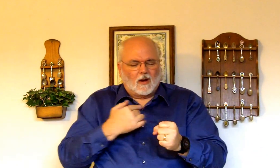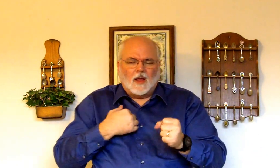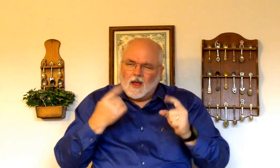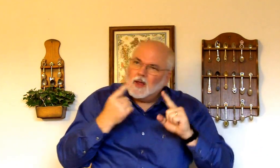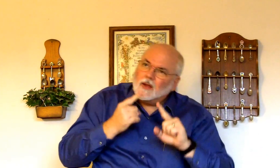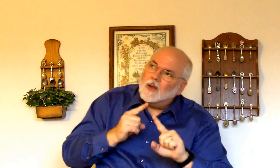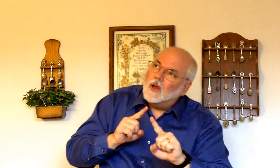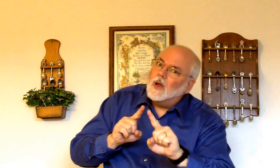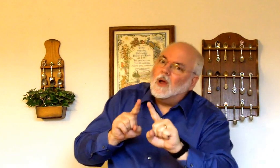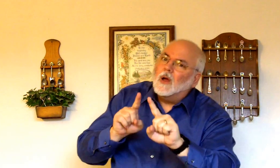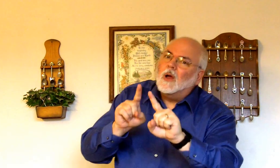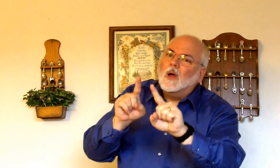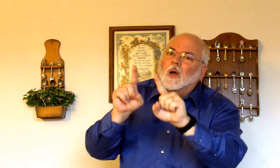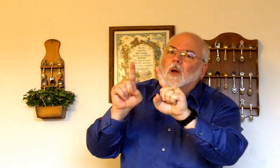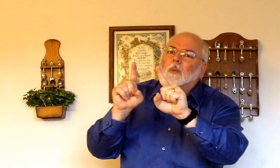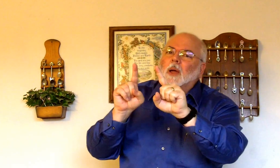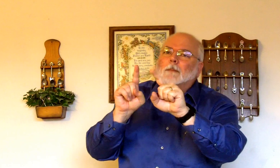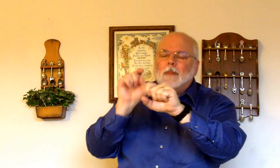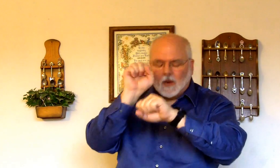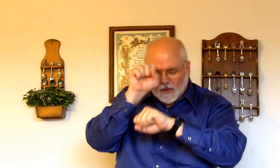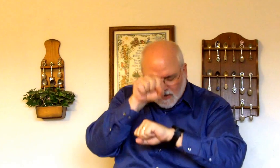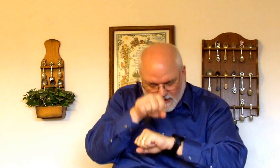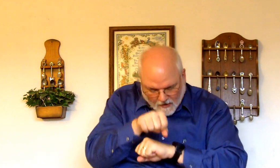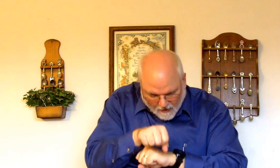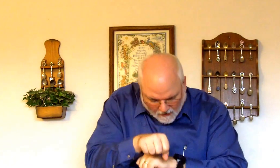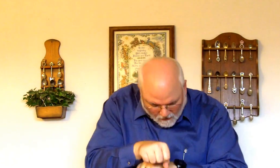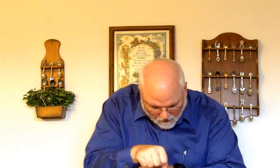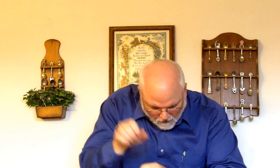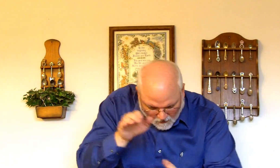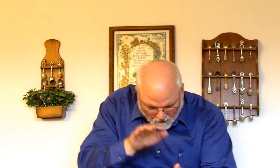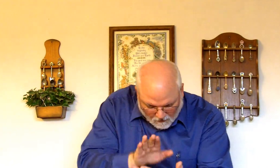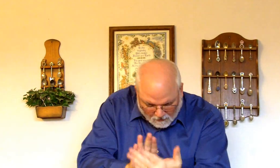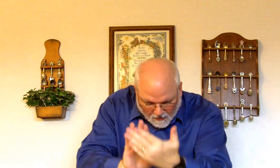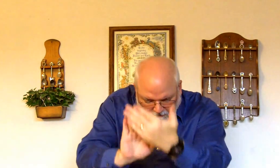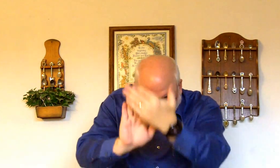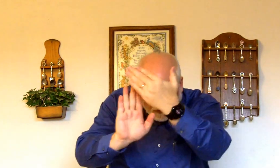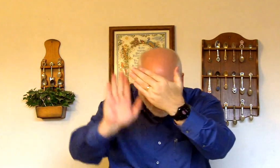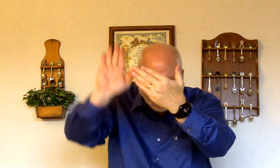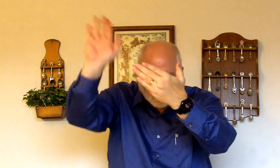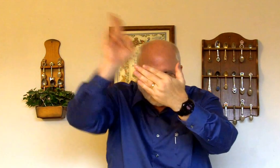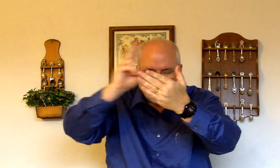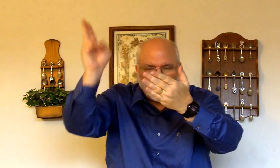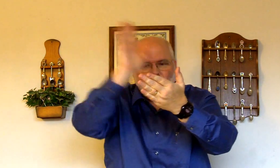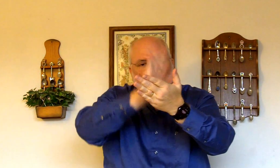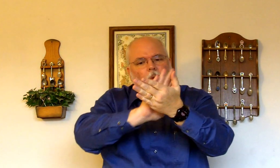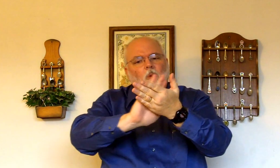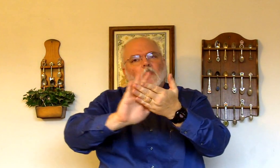I come, bowing down before your holy